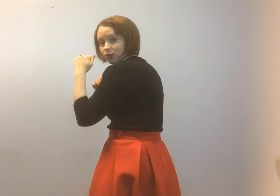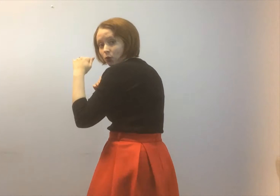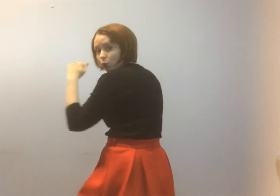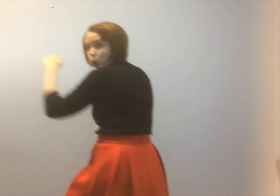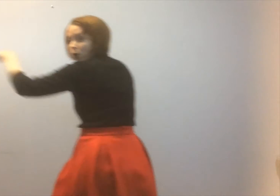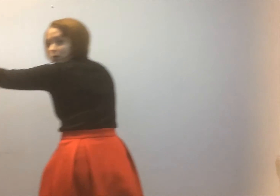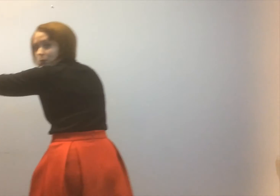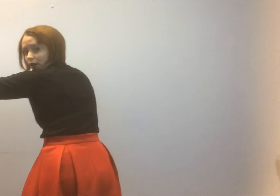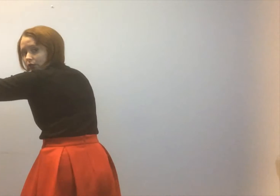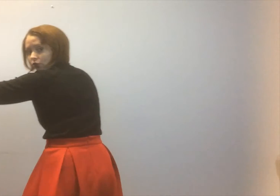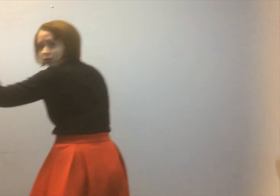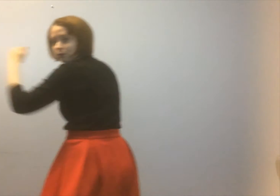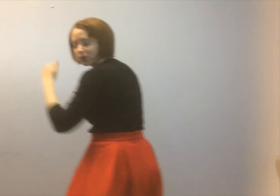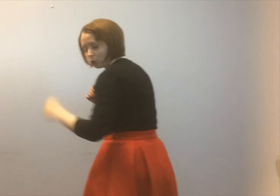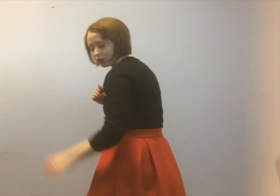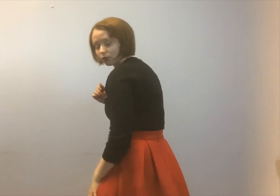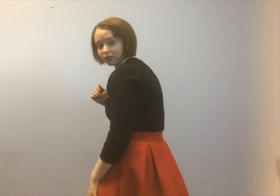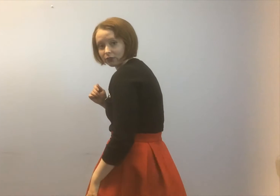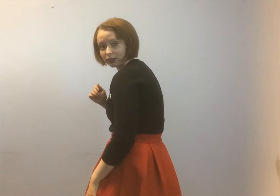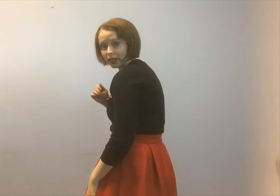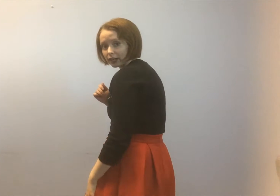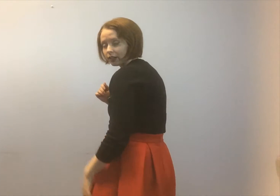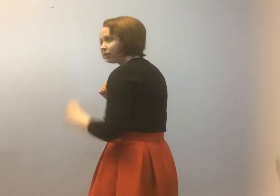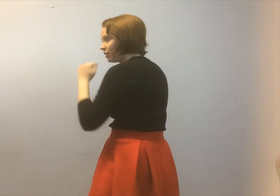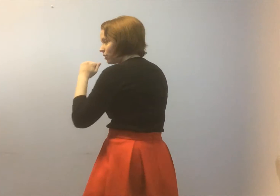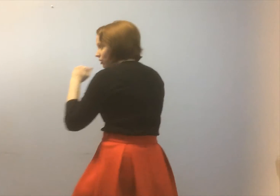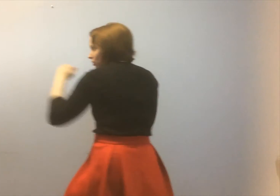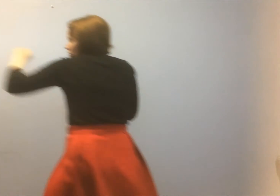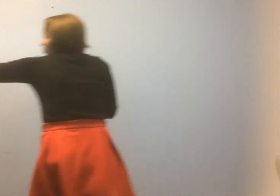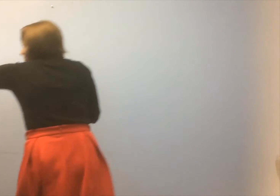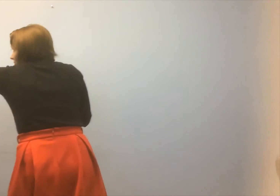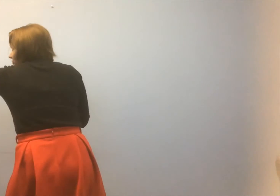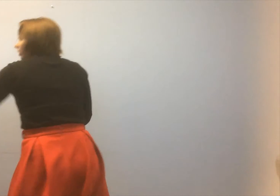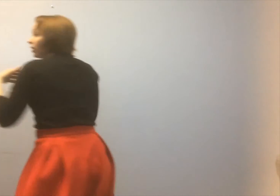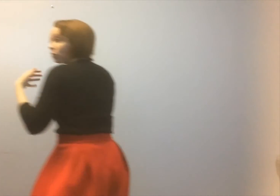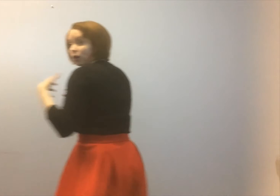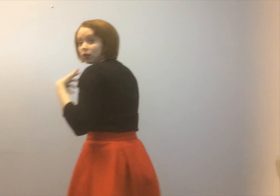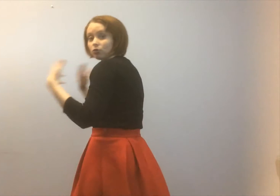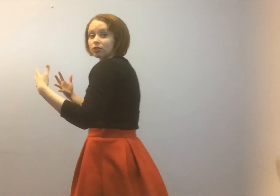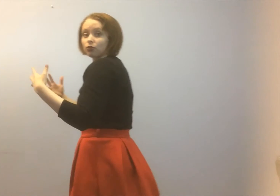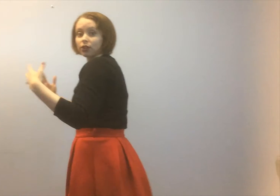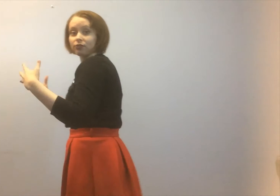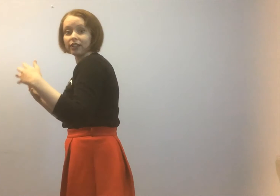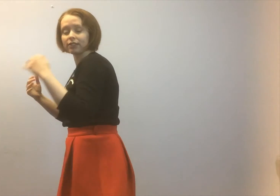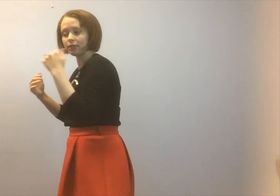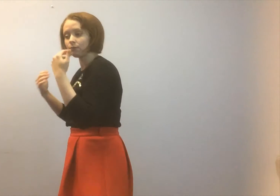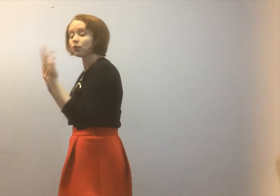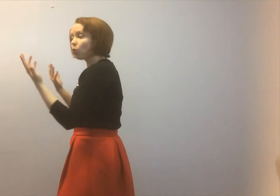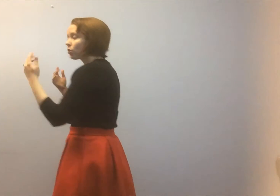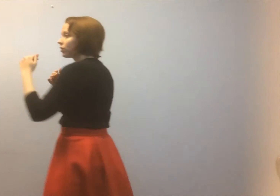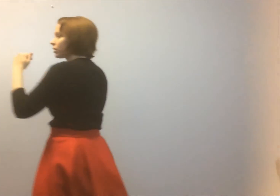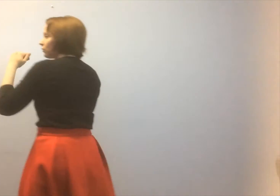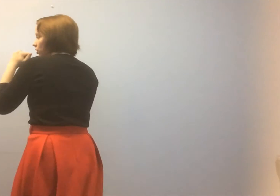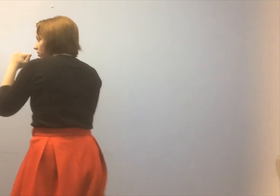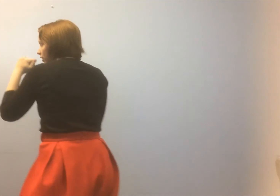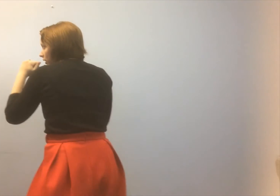one punch with your left leg so you're really gonna want to use this for advancing or conversely